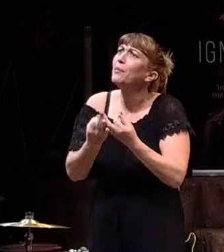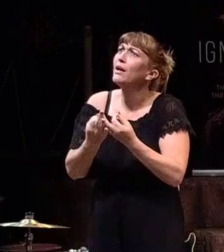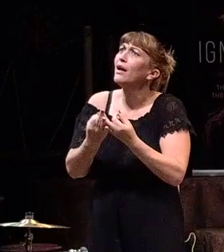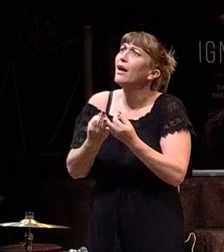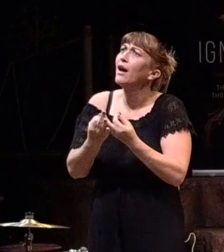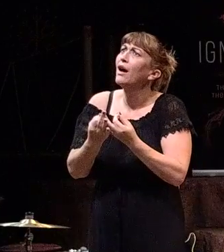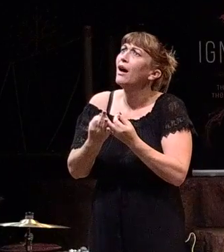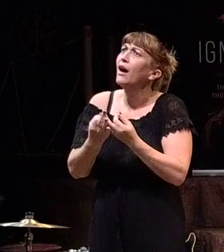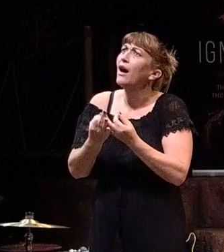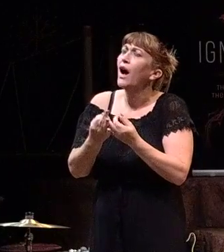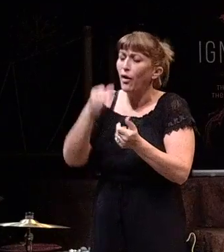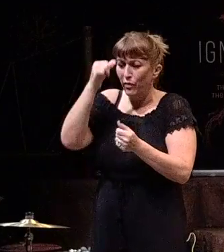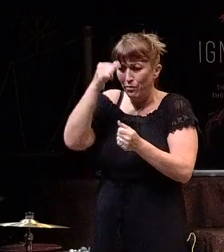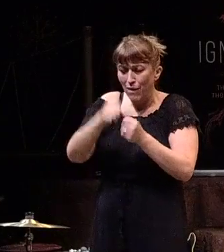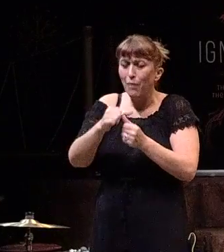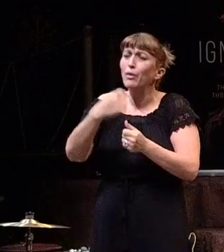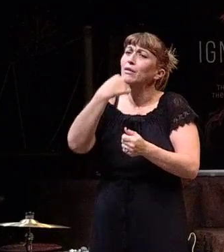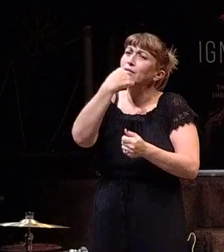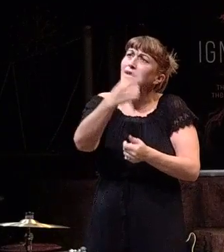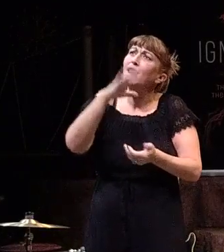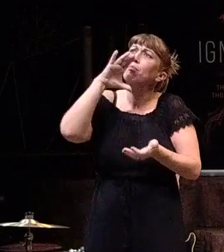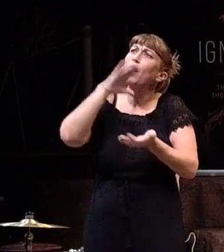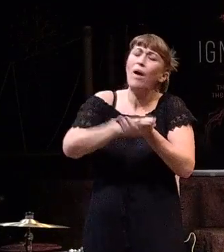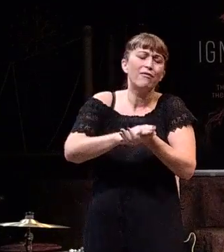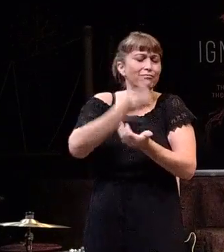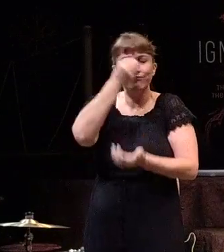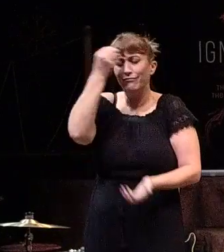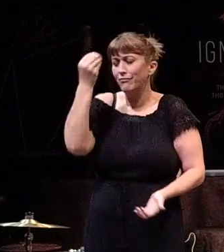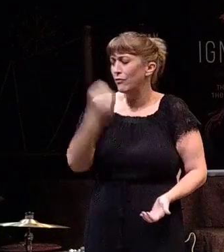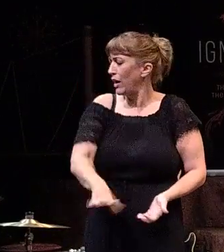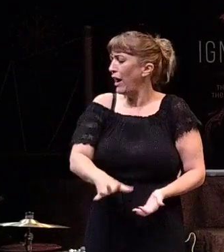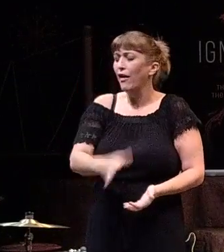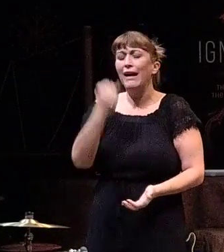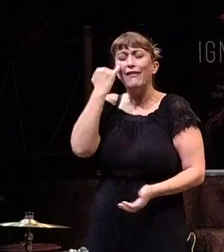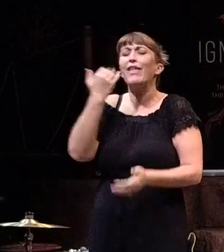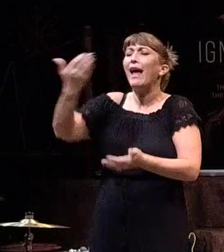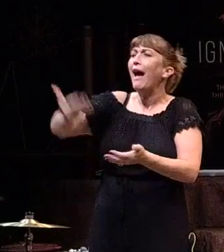I remember leaving church and telling Erica, don't care if they hire us or not. We're moving.